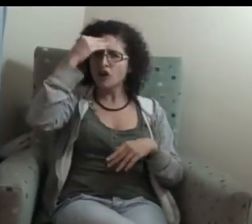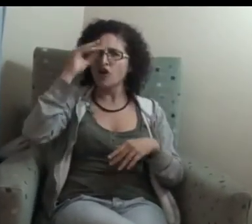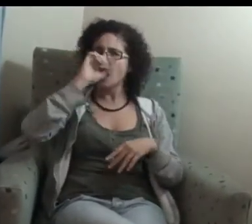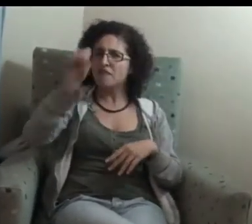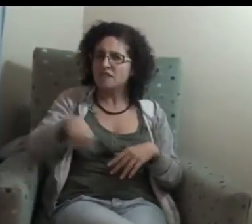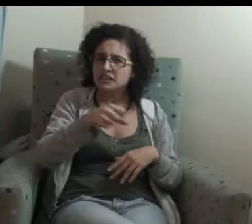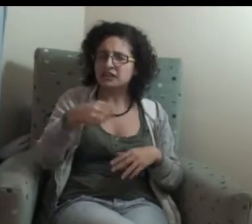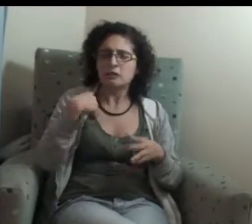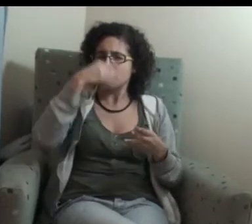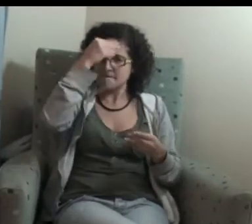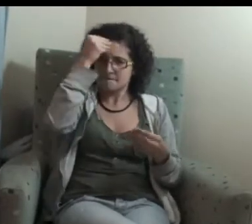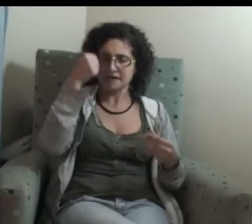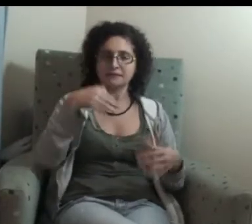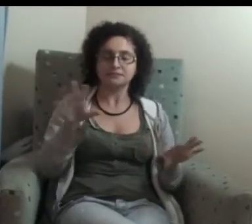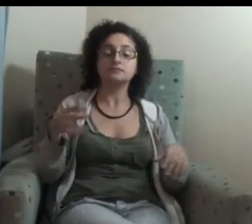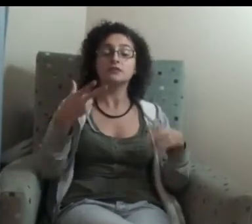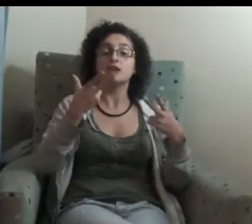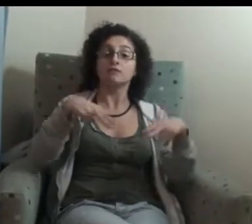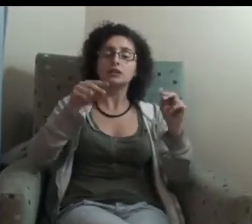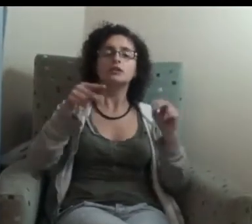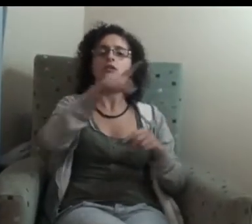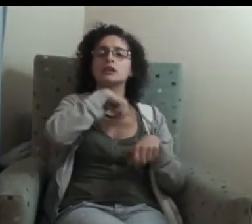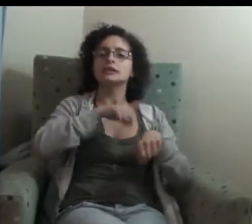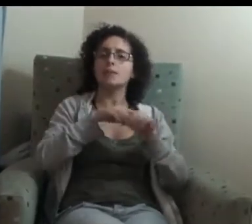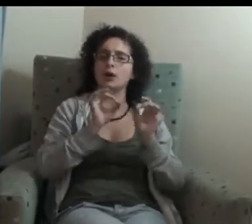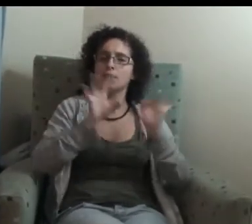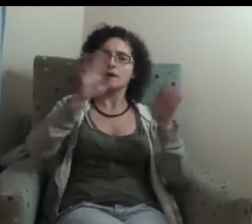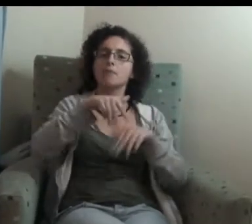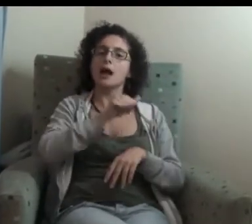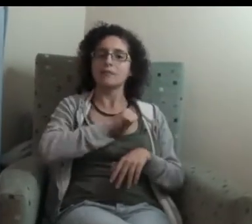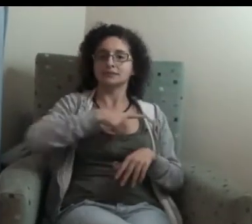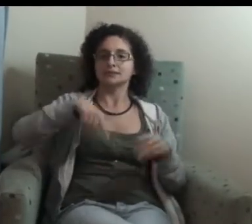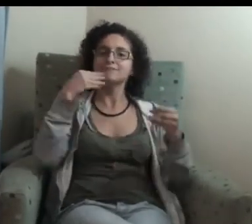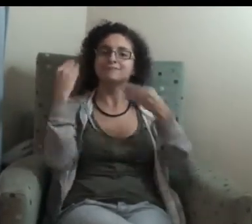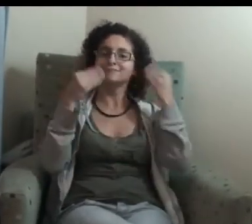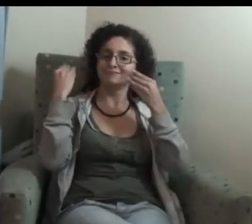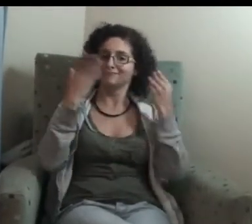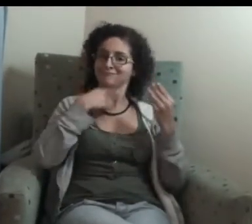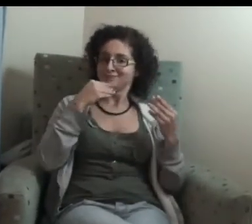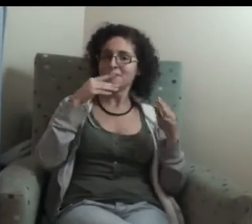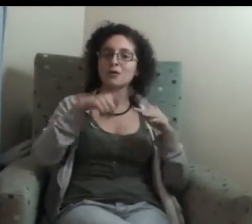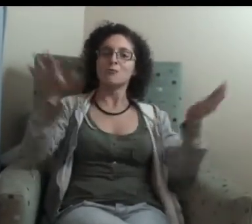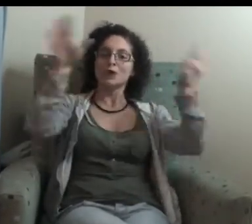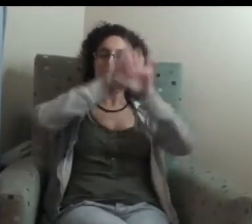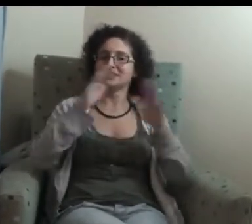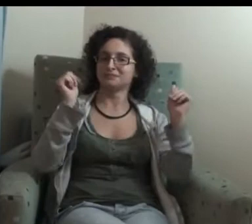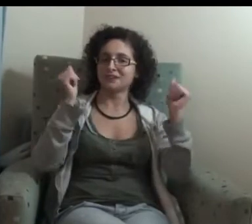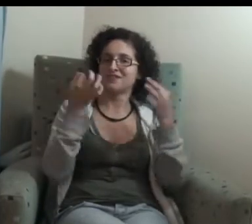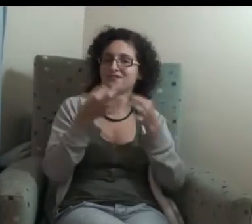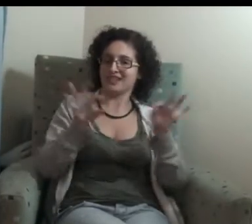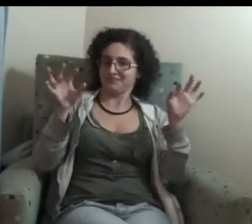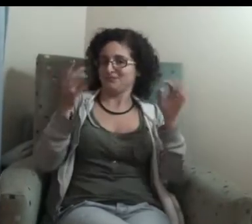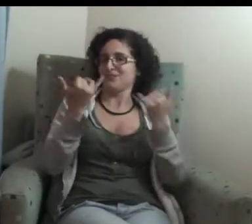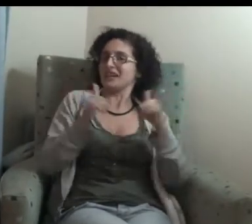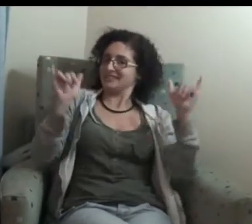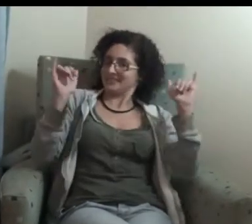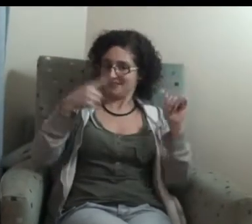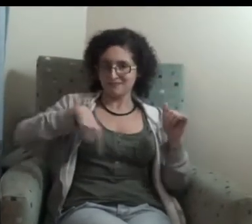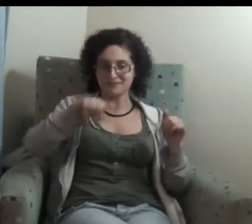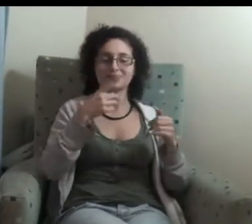the way of December until the first day. And so it was hard for the All Blacks in the first test. But that intrigued me. The Lions played extremely